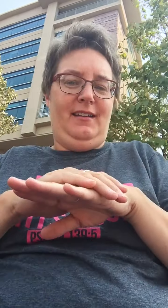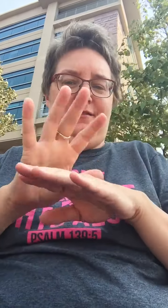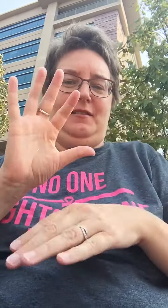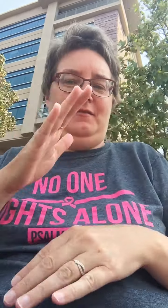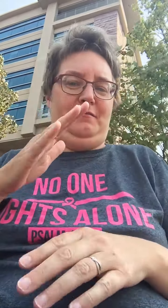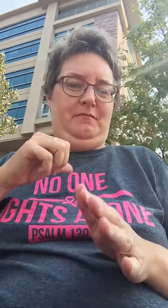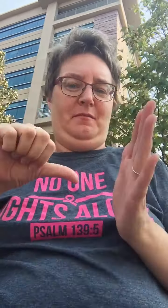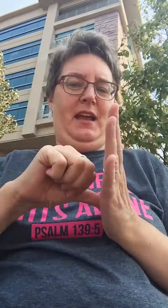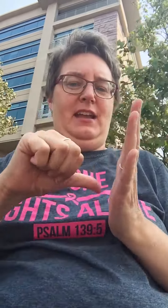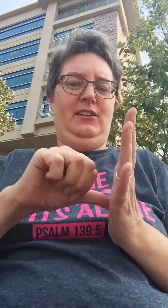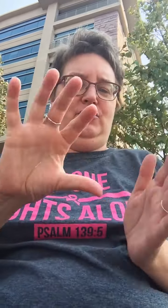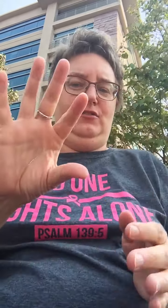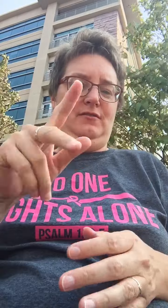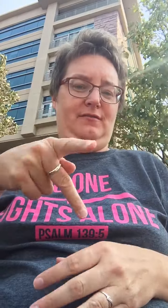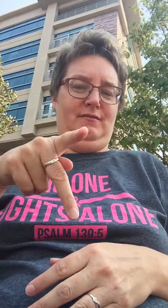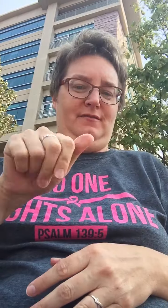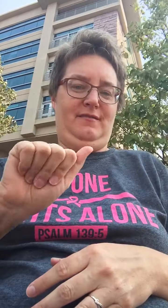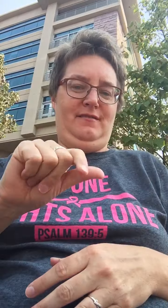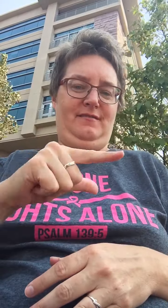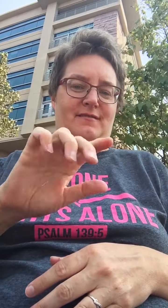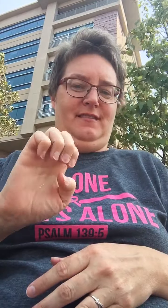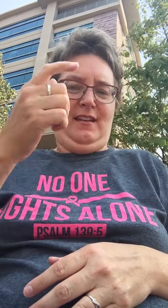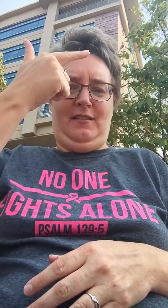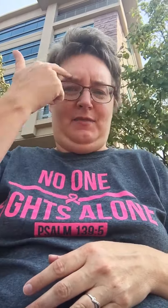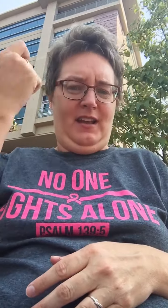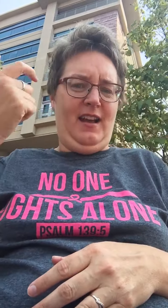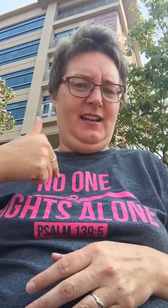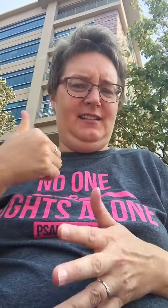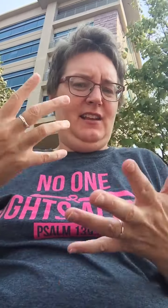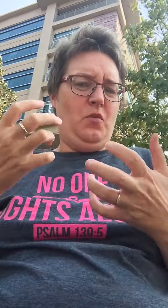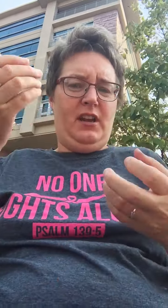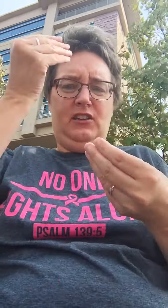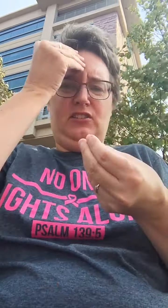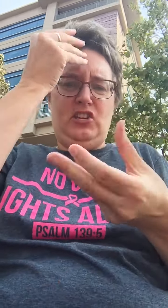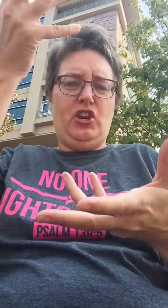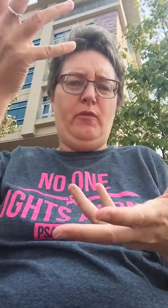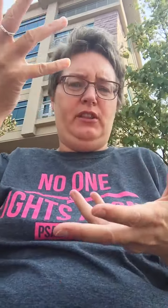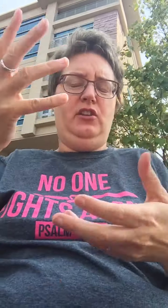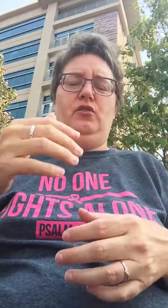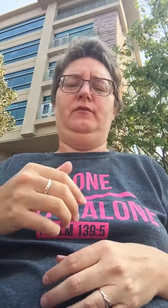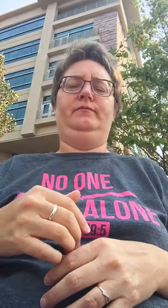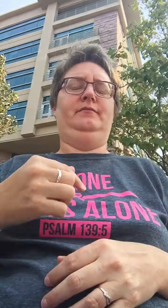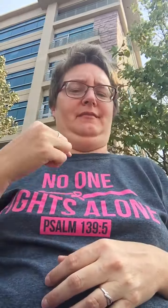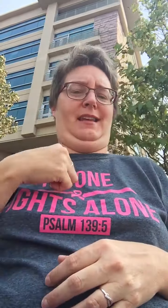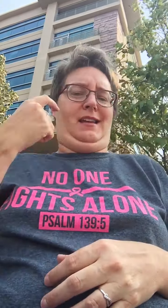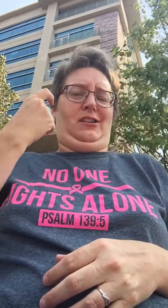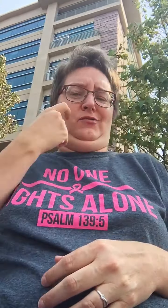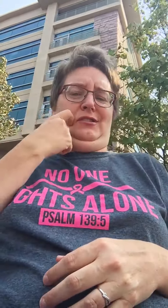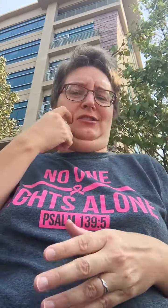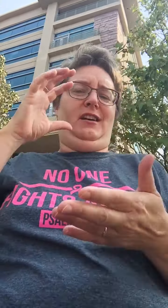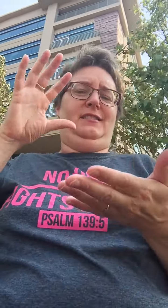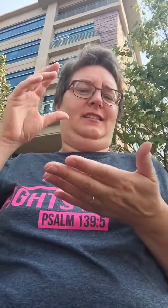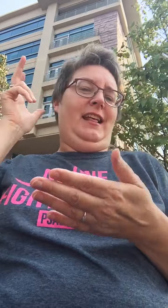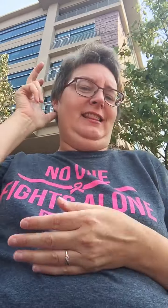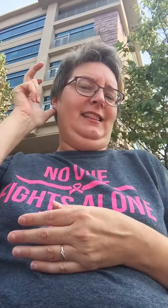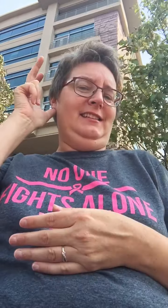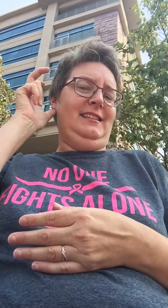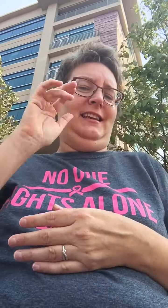page because I want to share with you. I was just listening